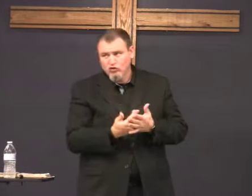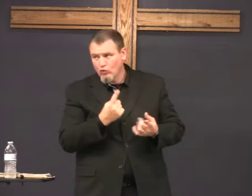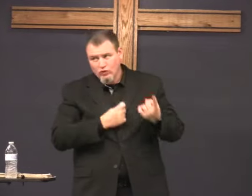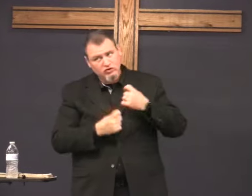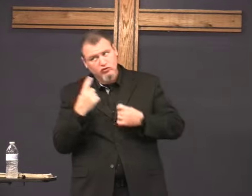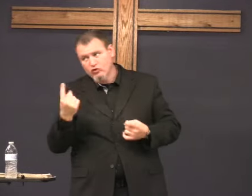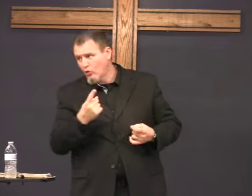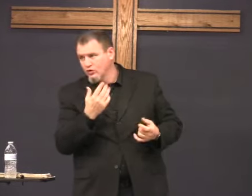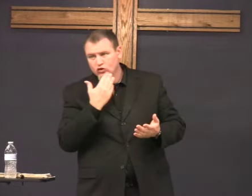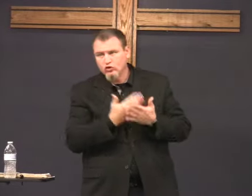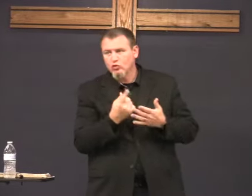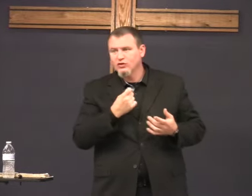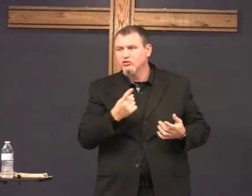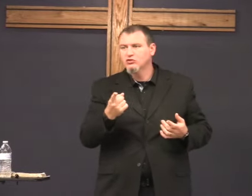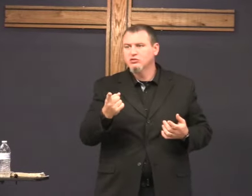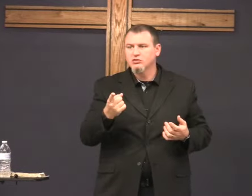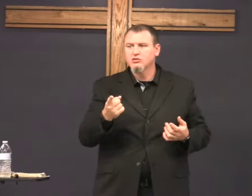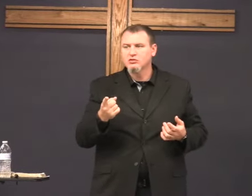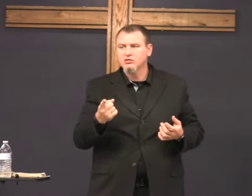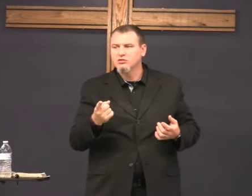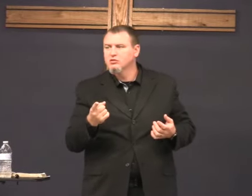No. The very end, here.